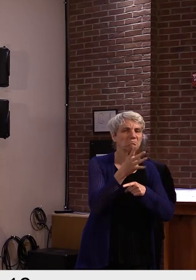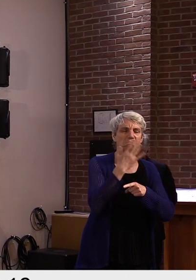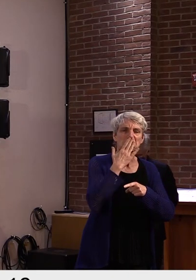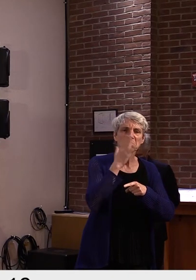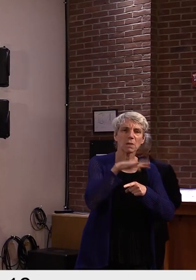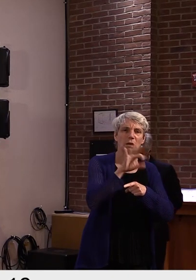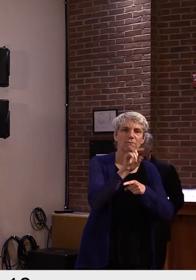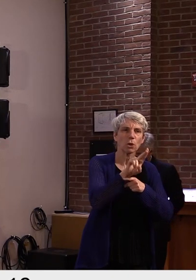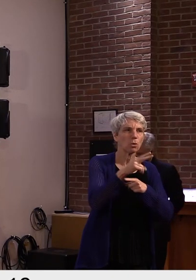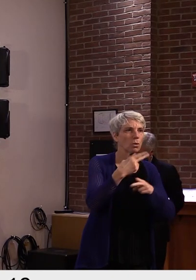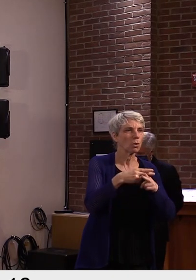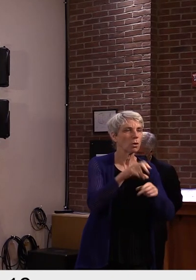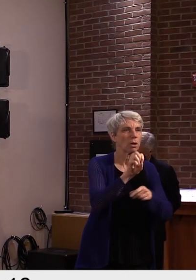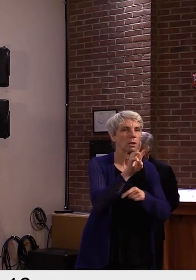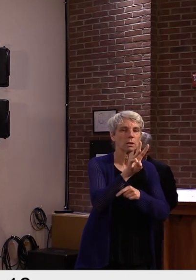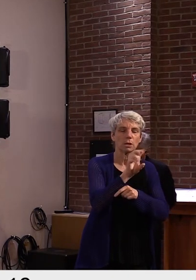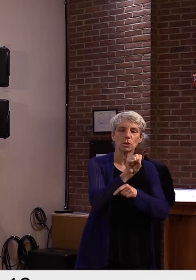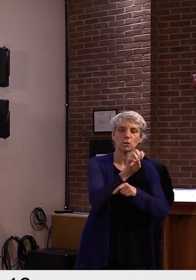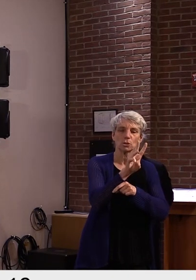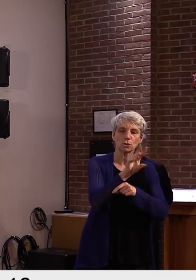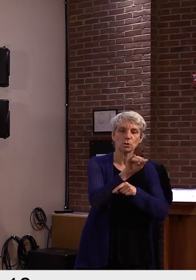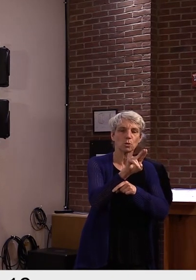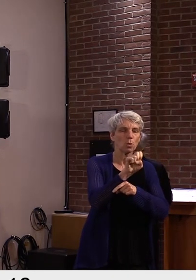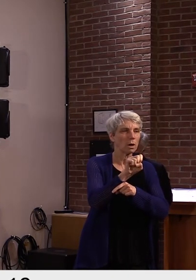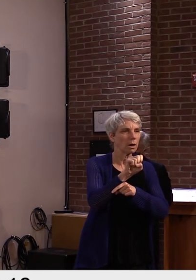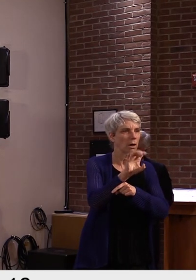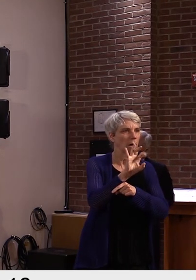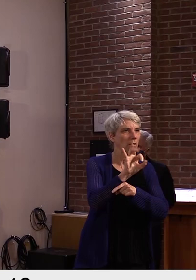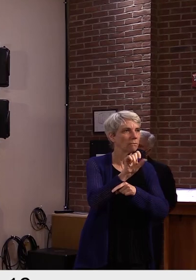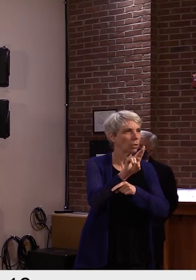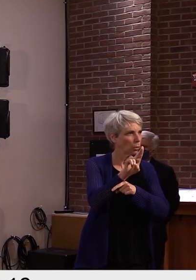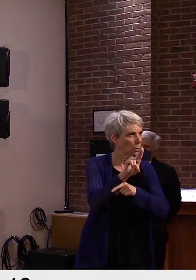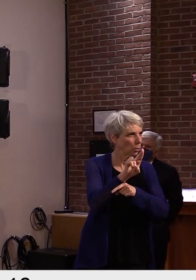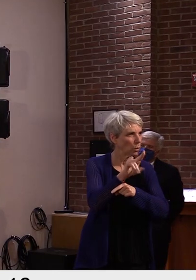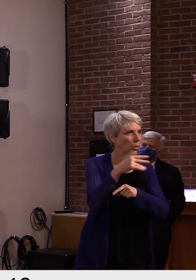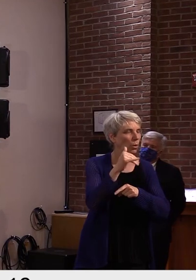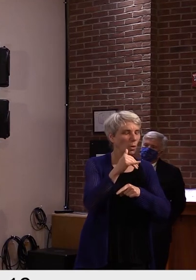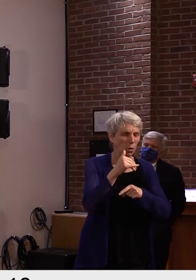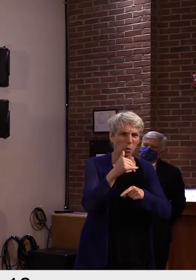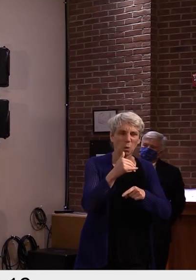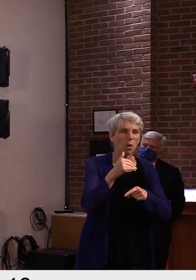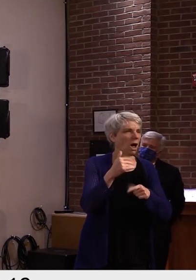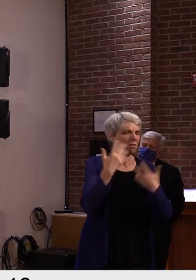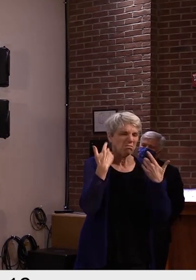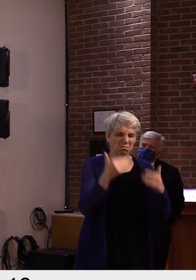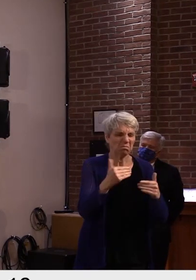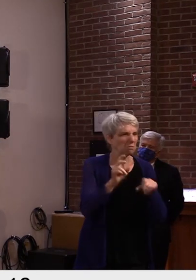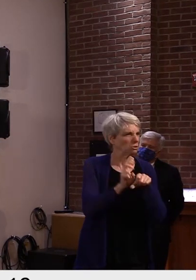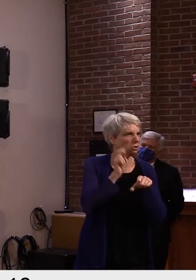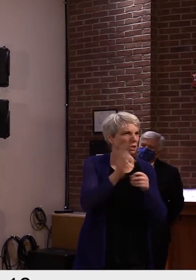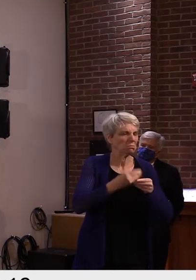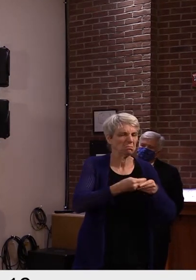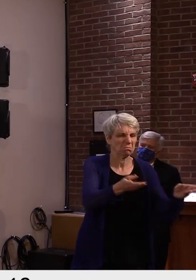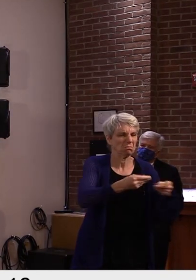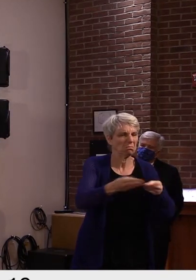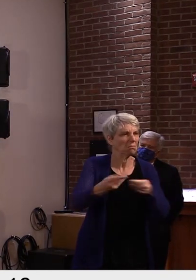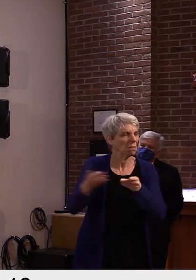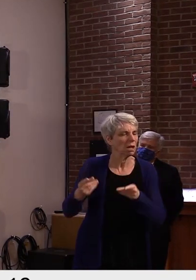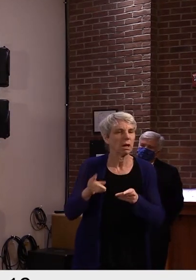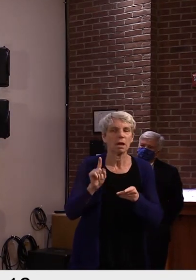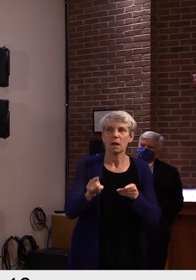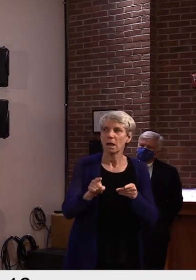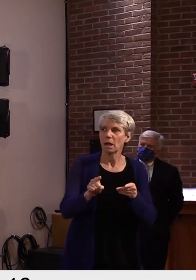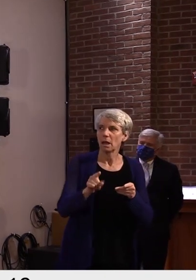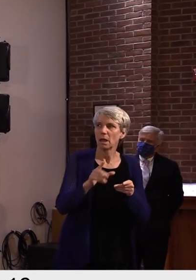down the road that might not have been caught in the preliminary trials? Steve, I do want to remind you that we have a travel restriction,